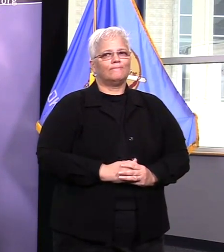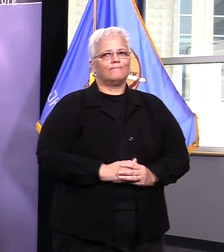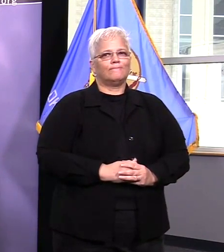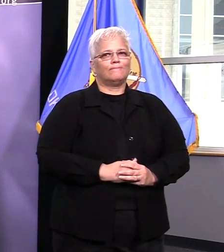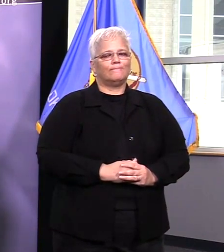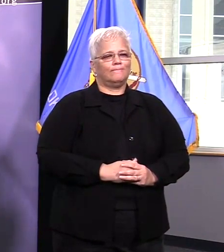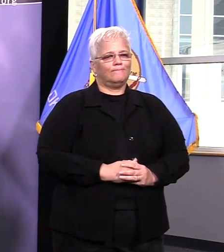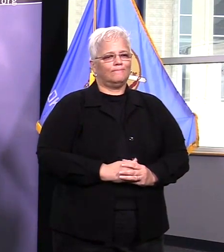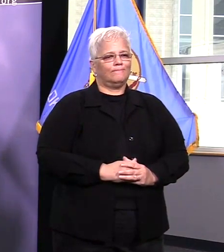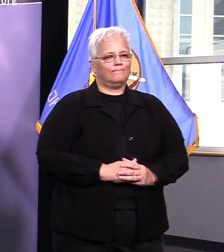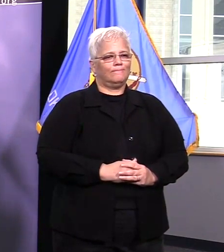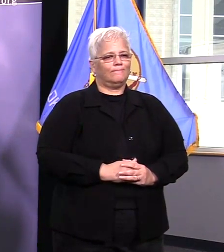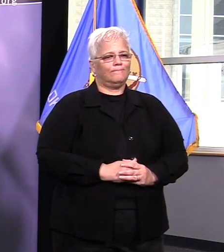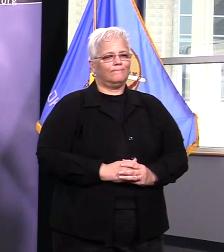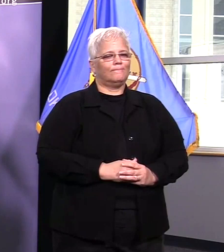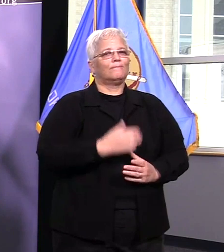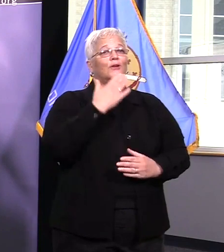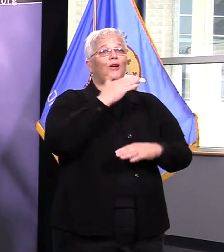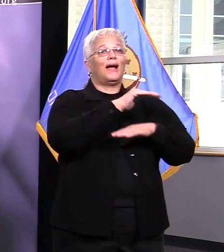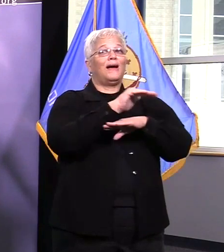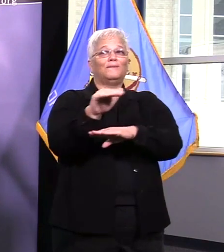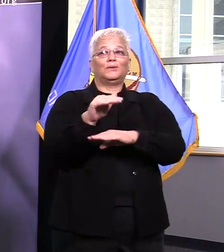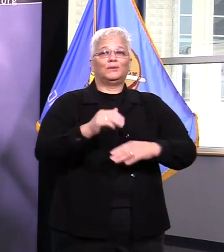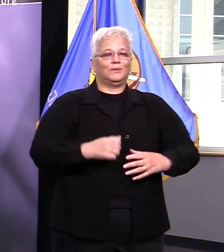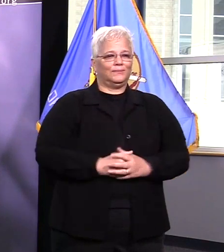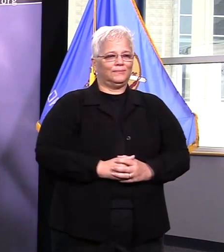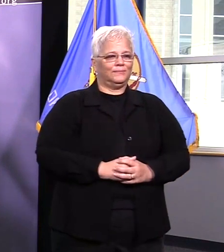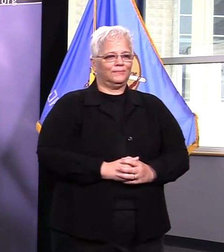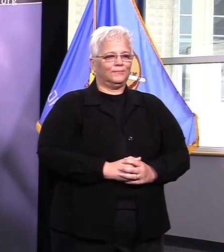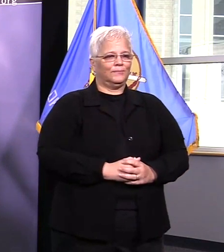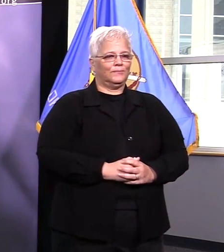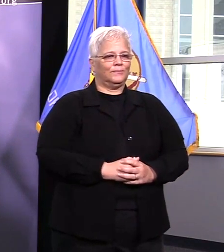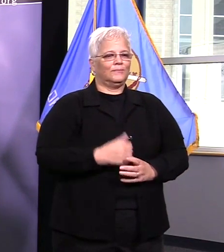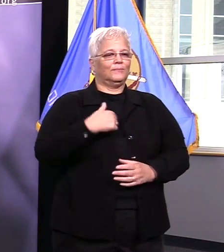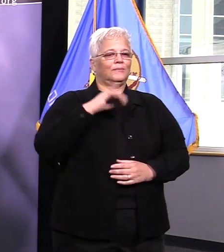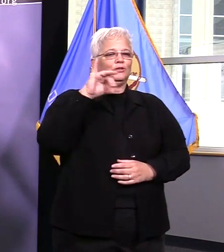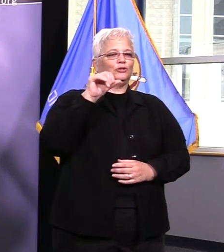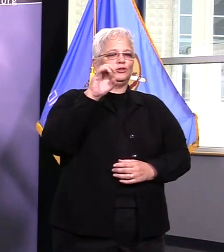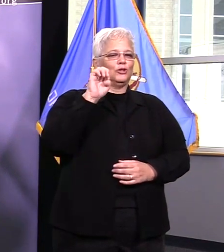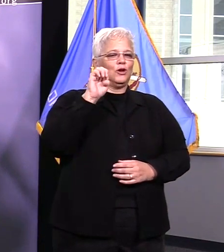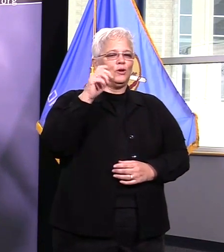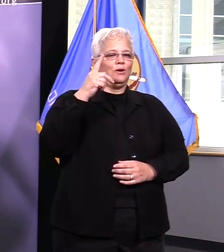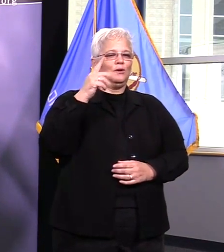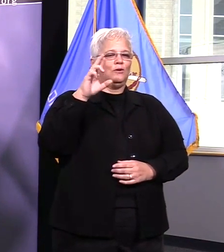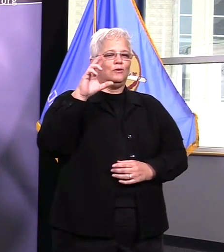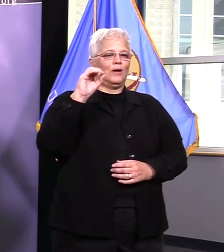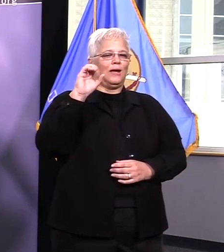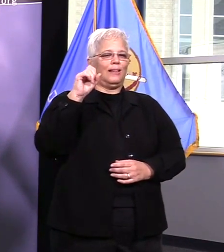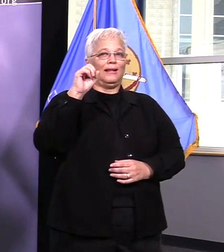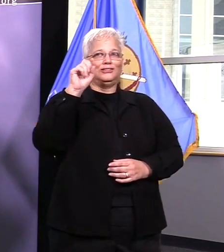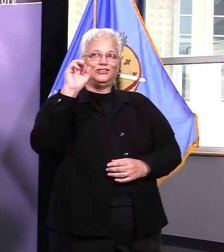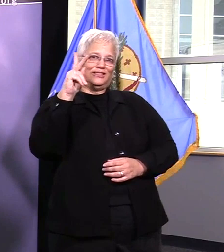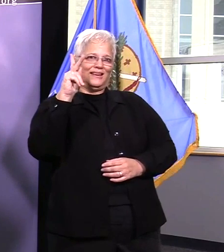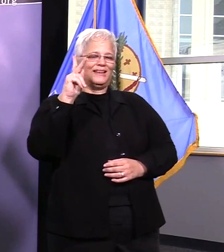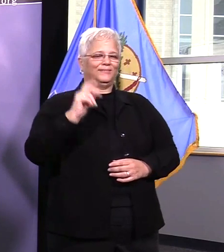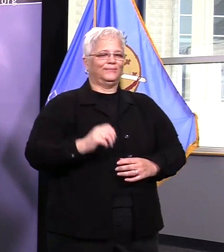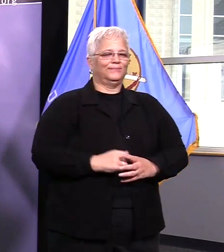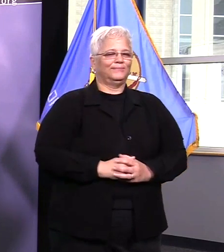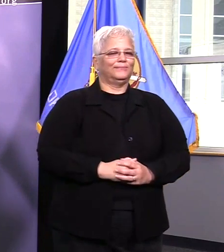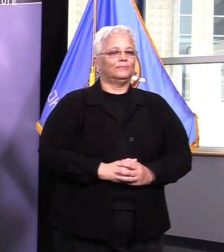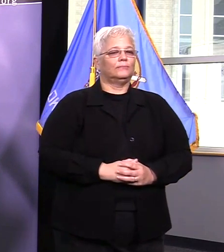good afternoon i'm joe kralichik i'm the director of the tulsa area emergency management agency and i just wanted to give you a brief update